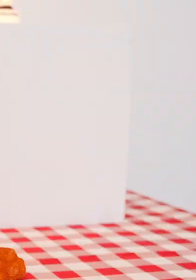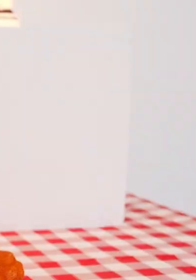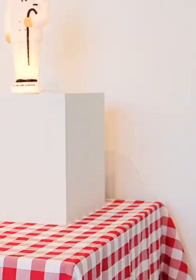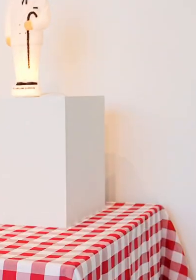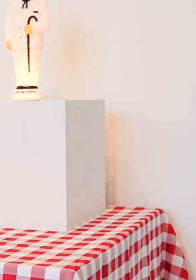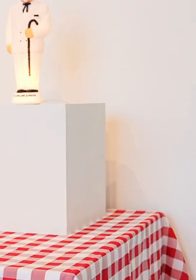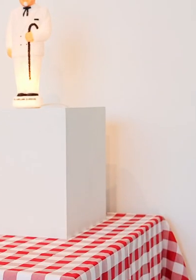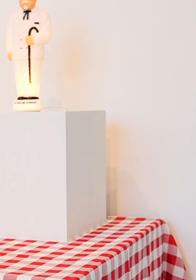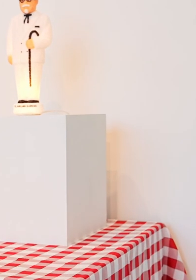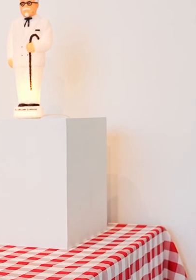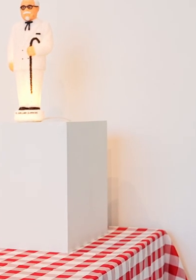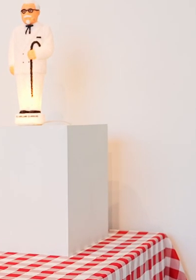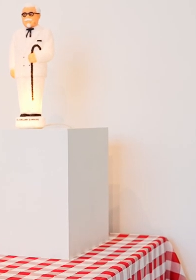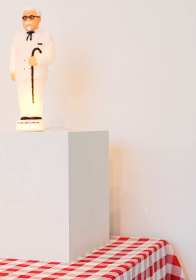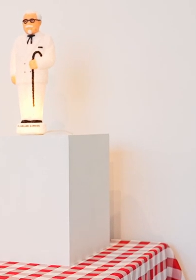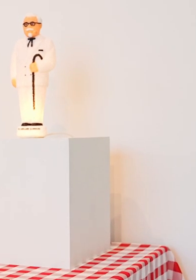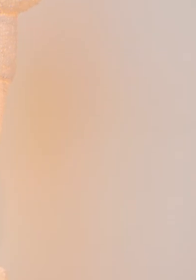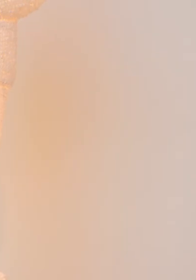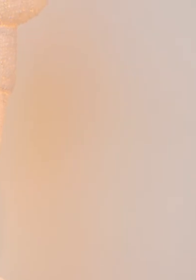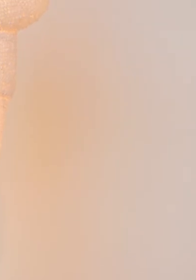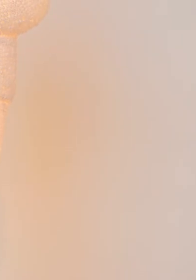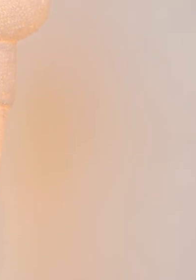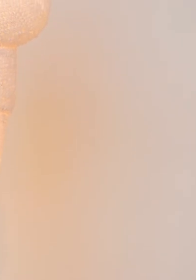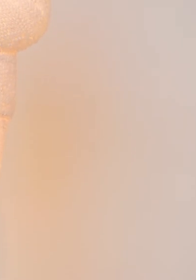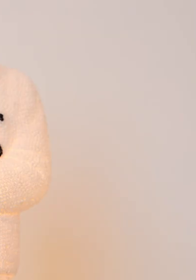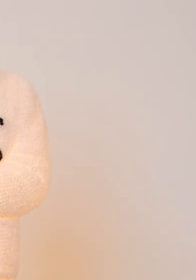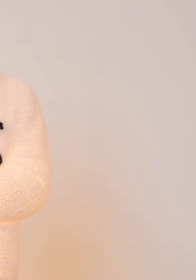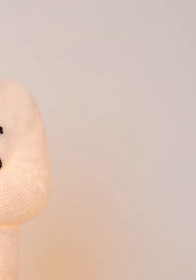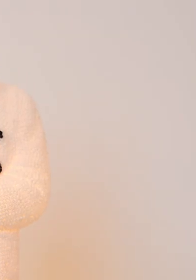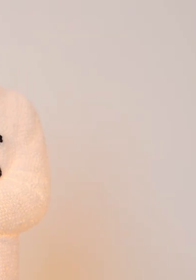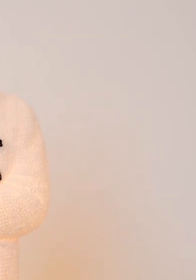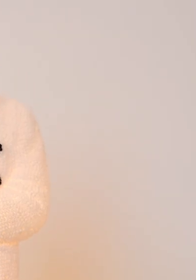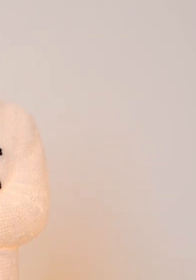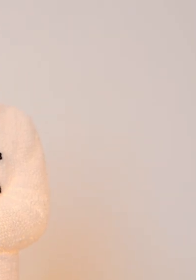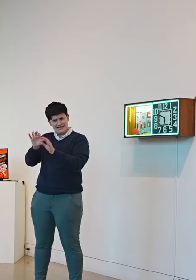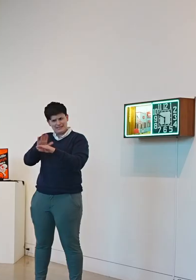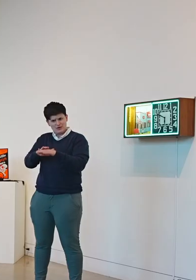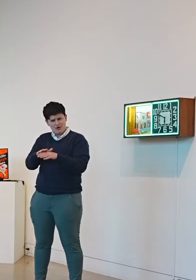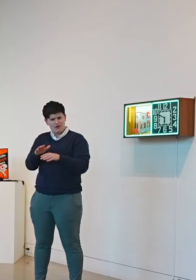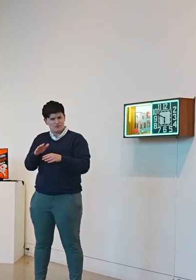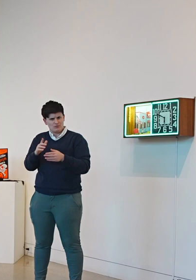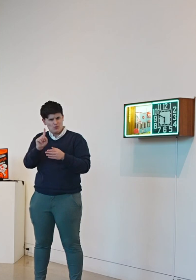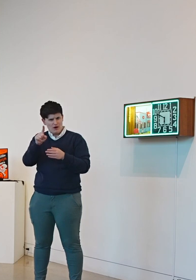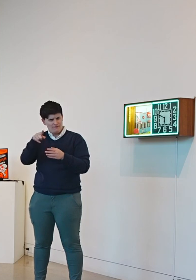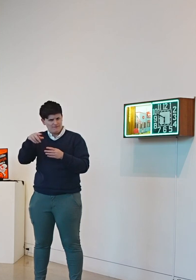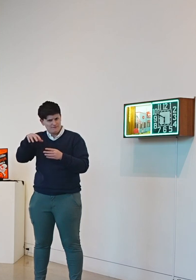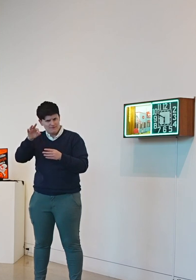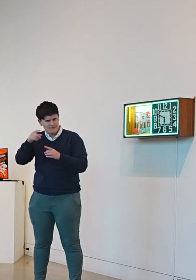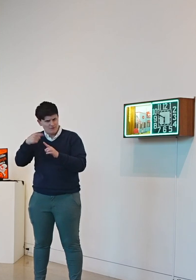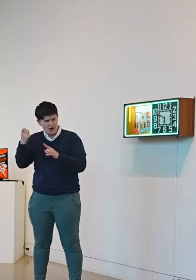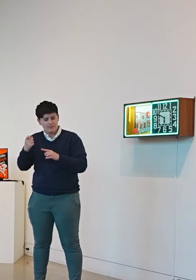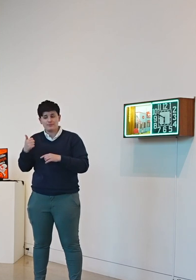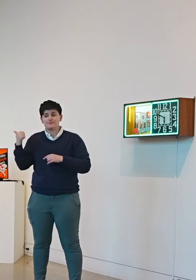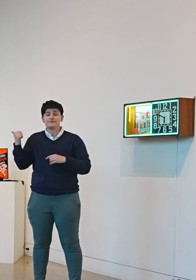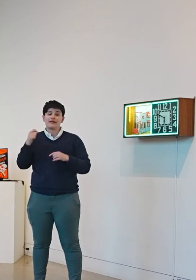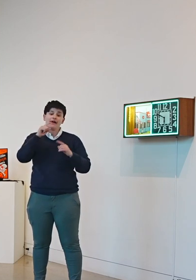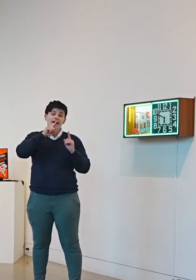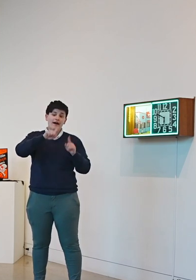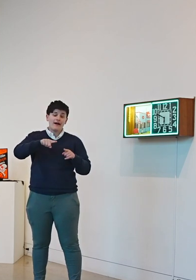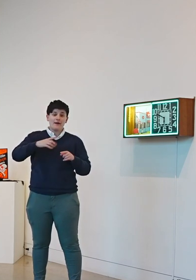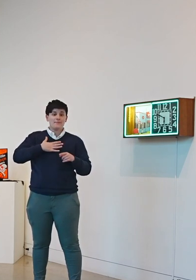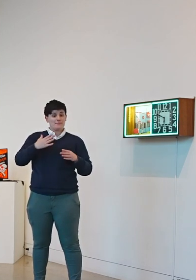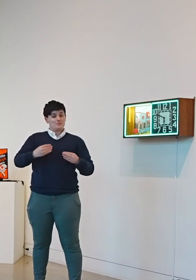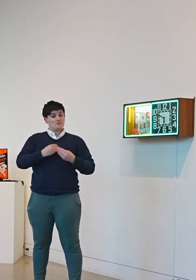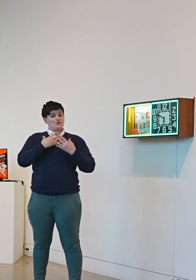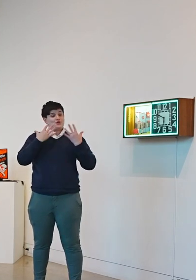the objects that you bead I would say all my inspiration is my childhood because